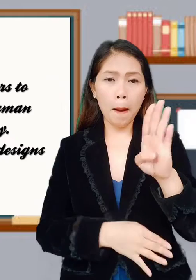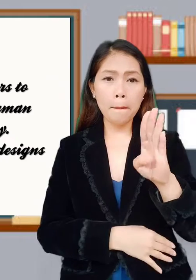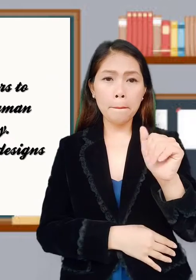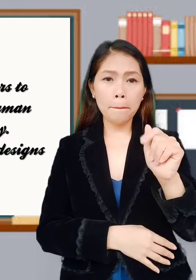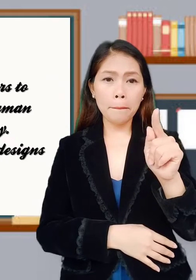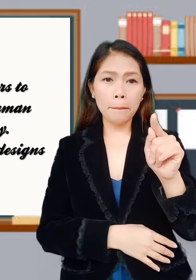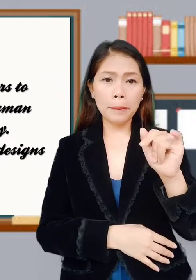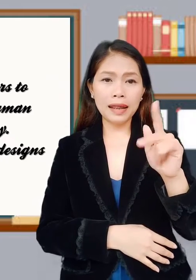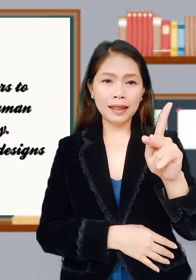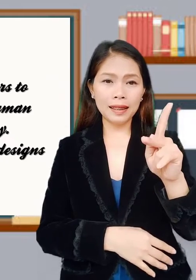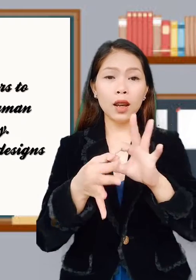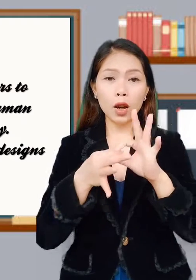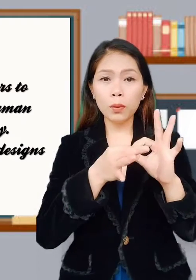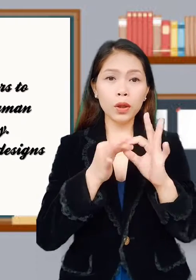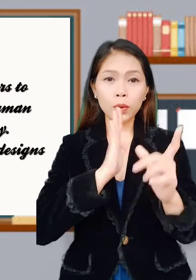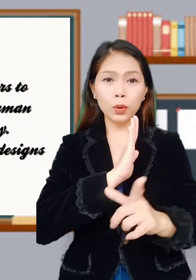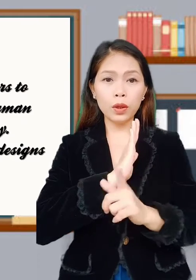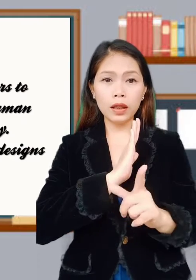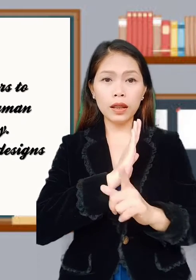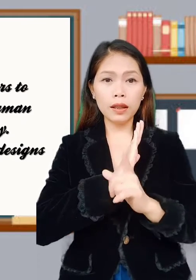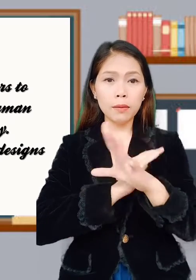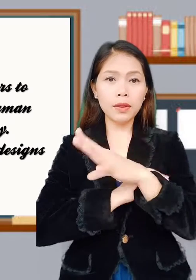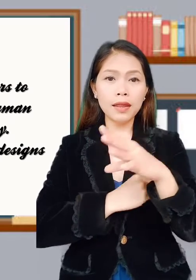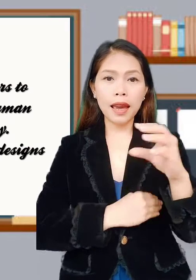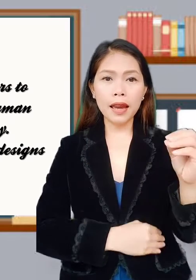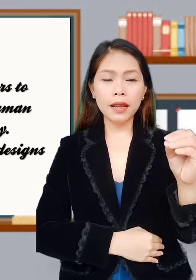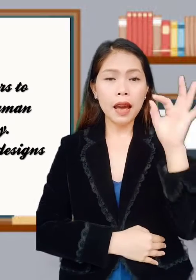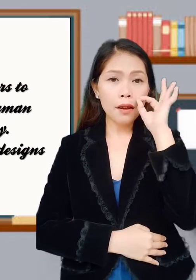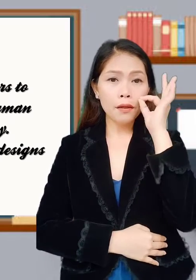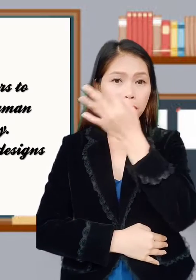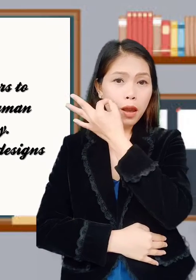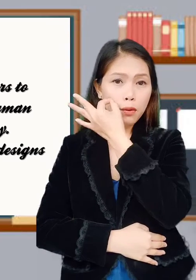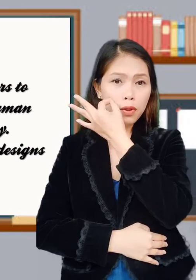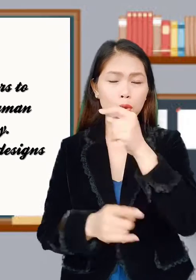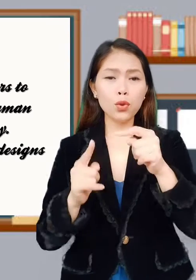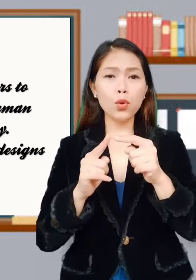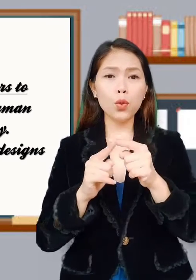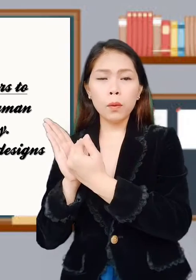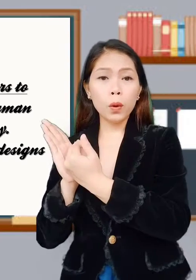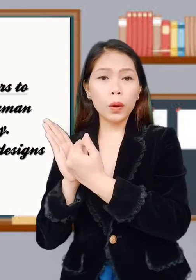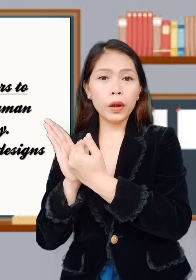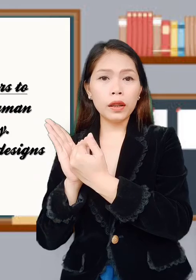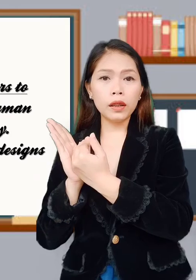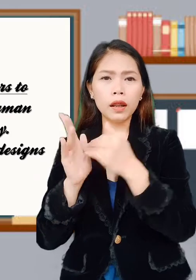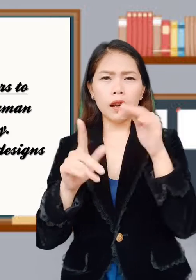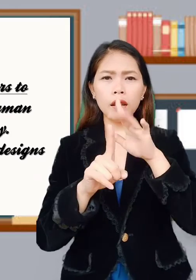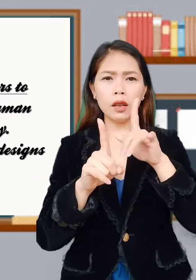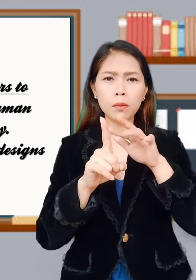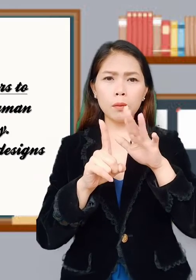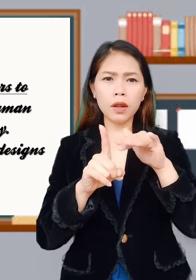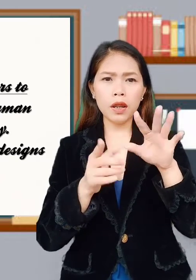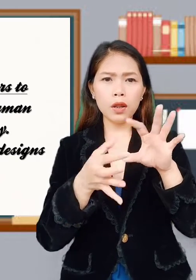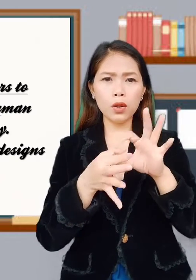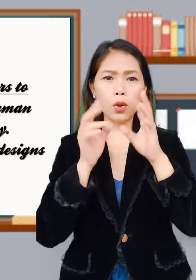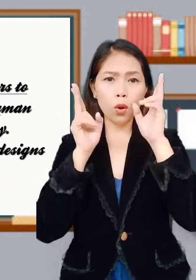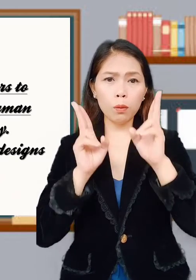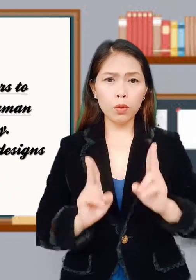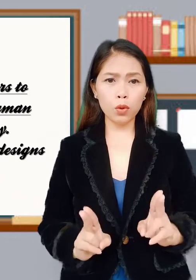Malaysian batik incorporated leaves and flowers to avoid interpretation of human